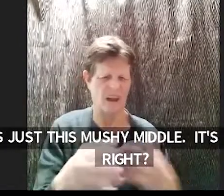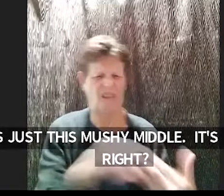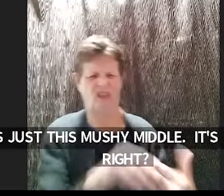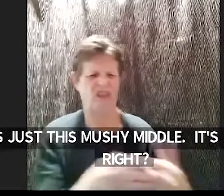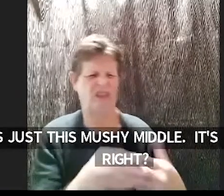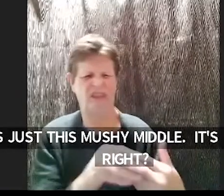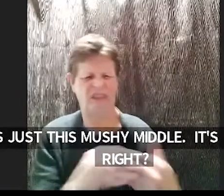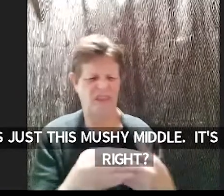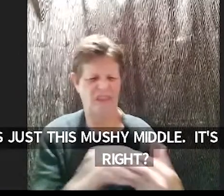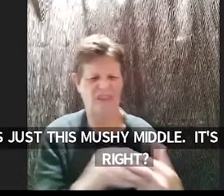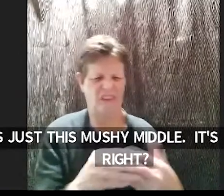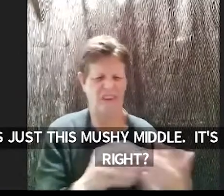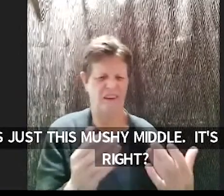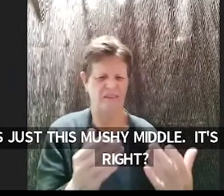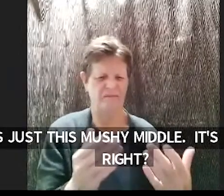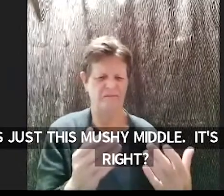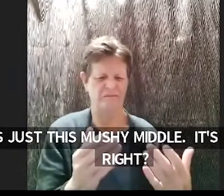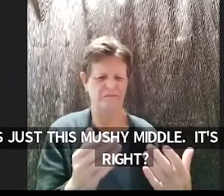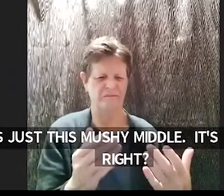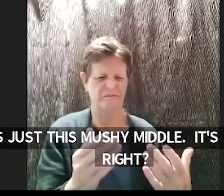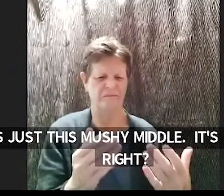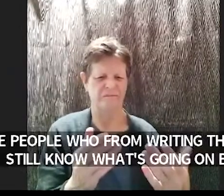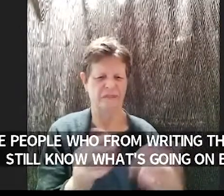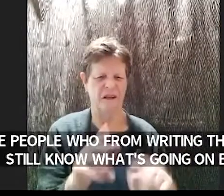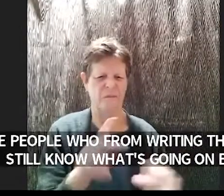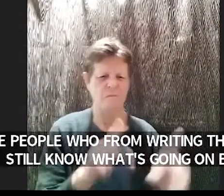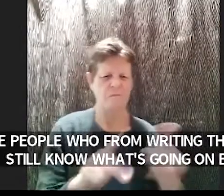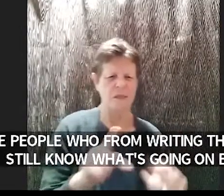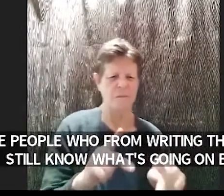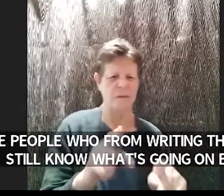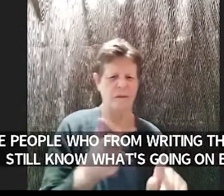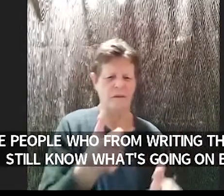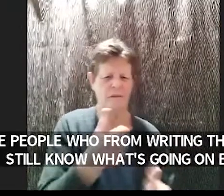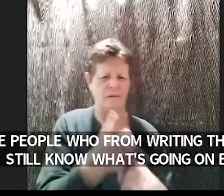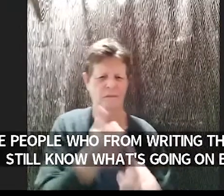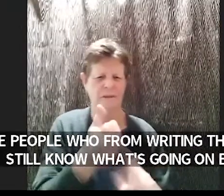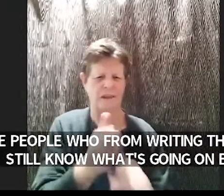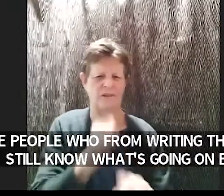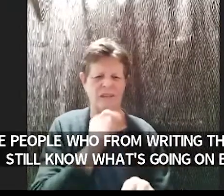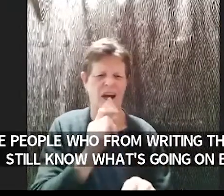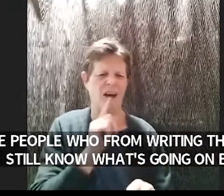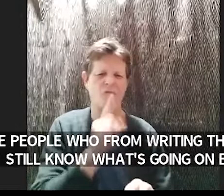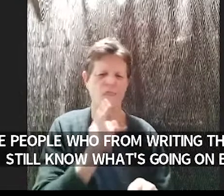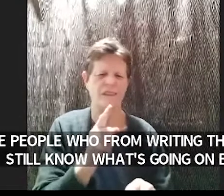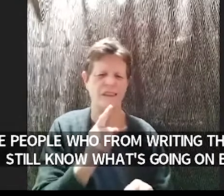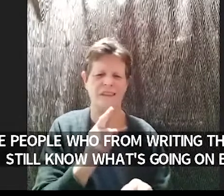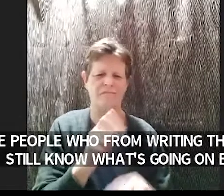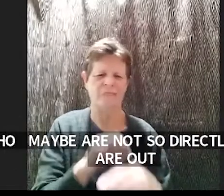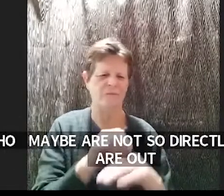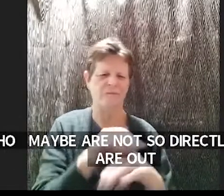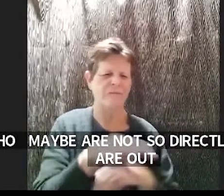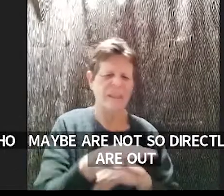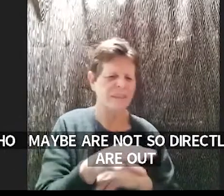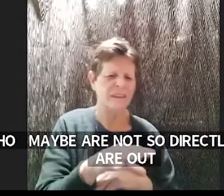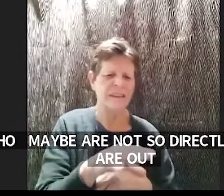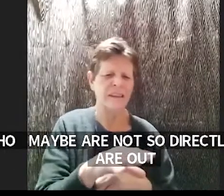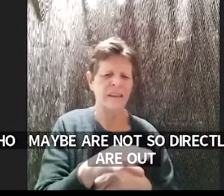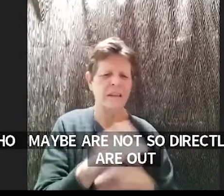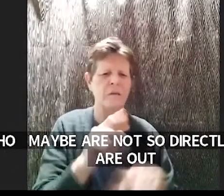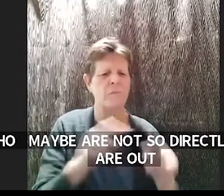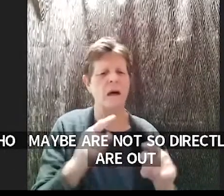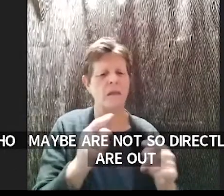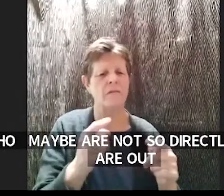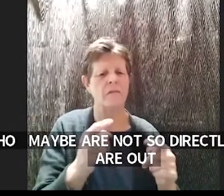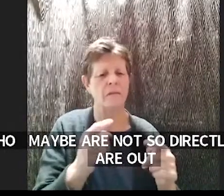uh but but just people who maybe are not so directly affected who are out there just voting and maybe they want to be progressive and they but they